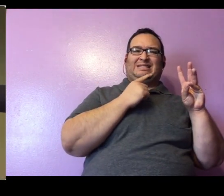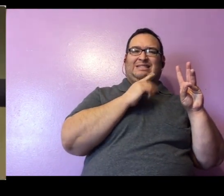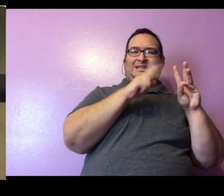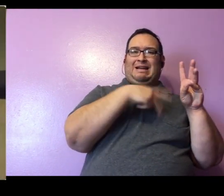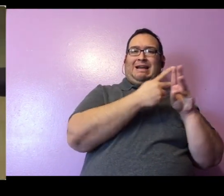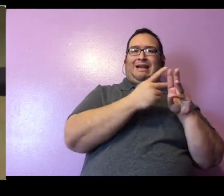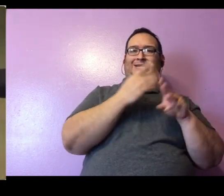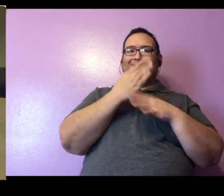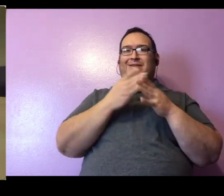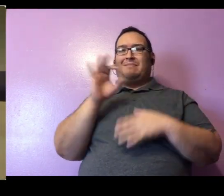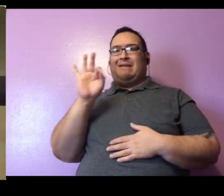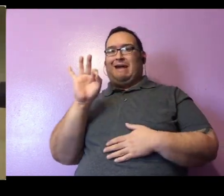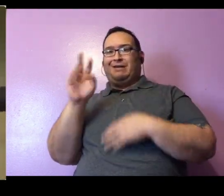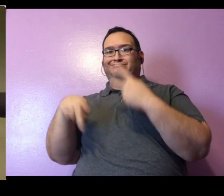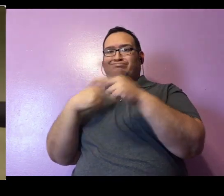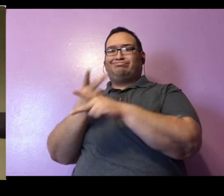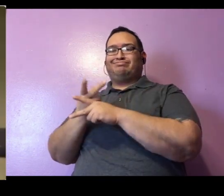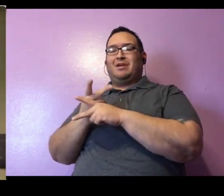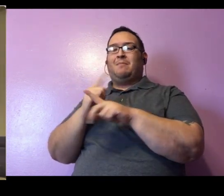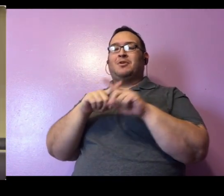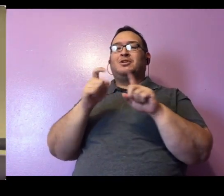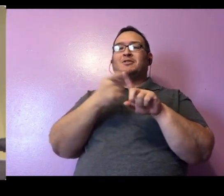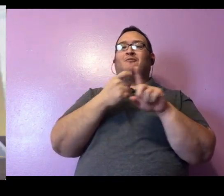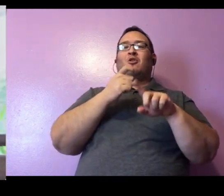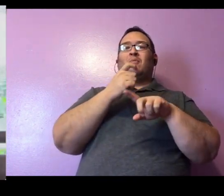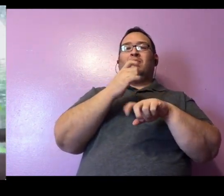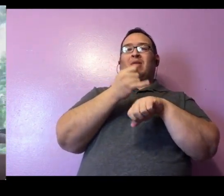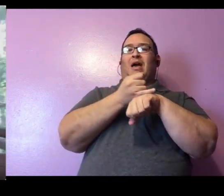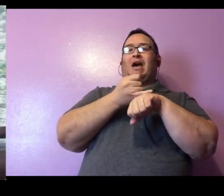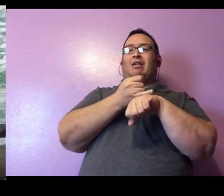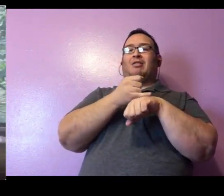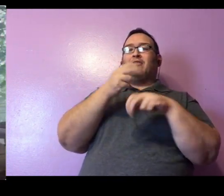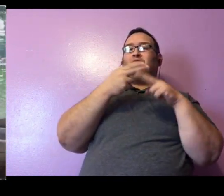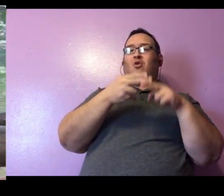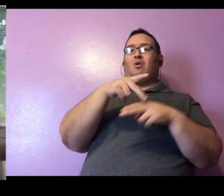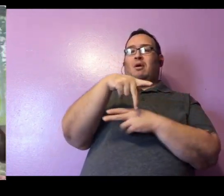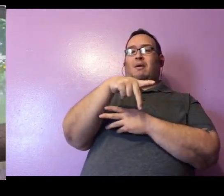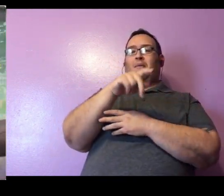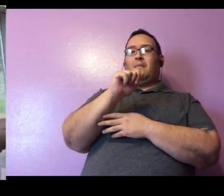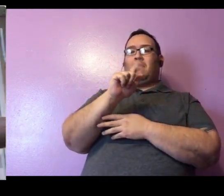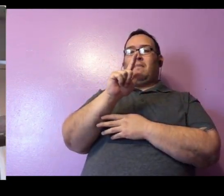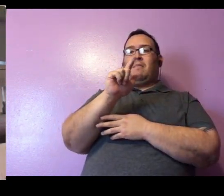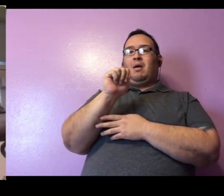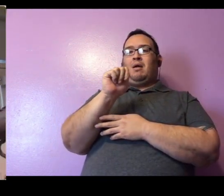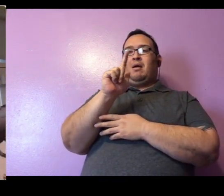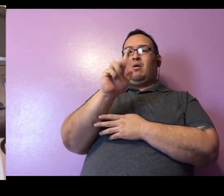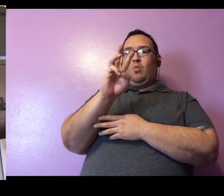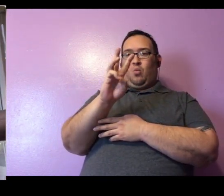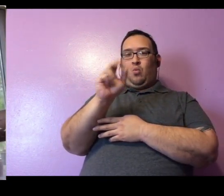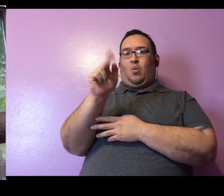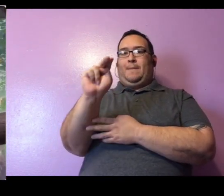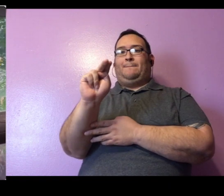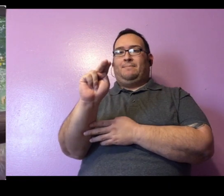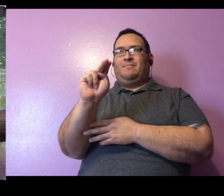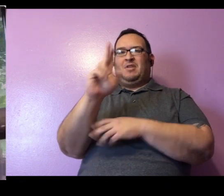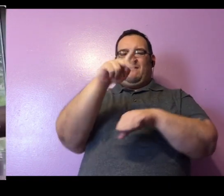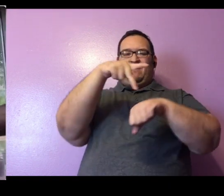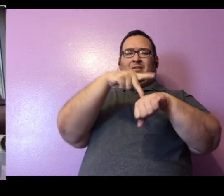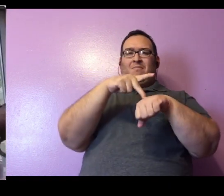specifically from the Palawan Island, which is part of the Philippines. So Southeast Asia, think Asia, other side of the world. That's where